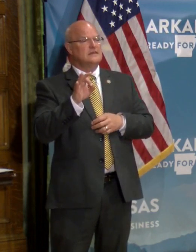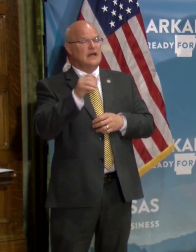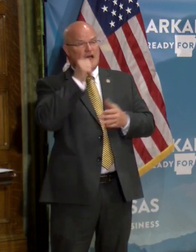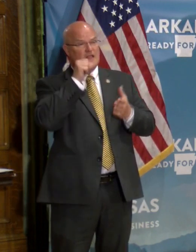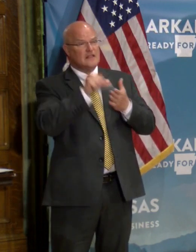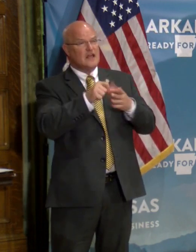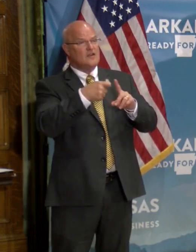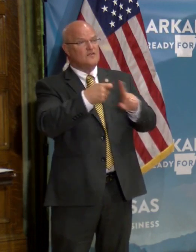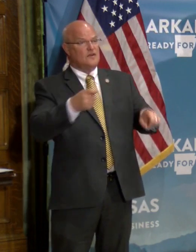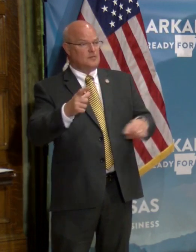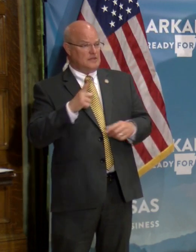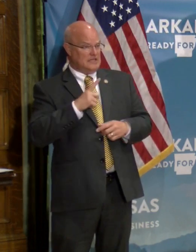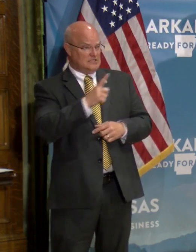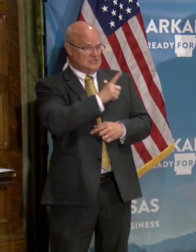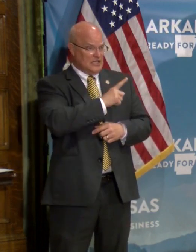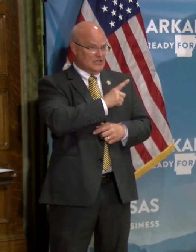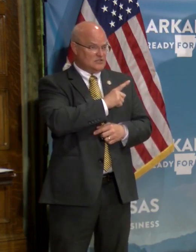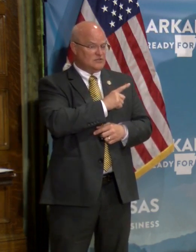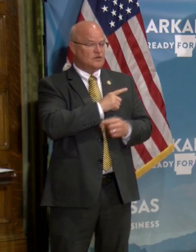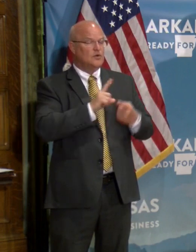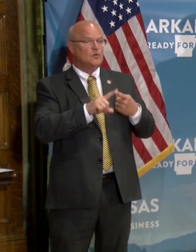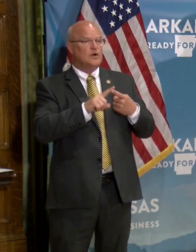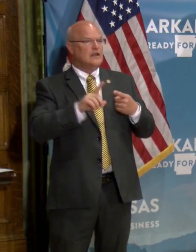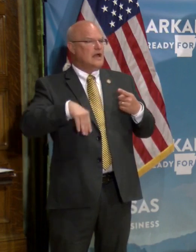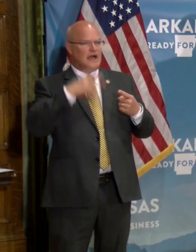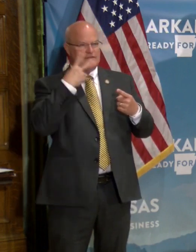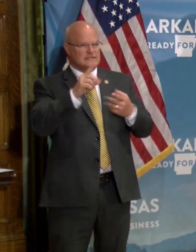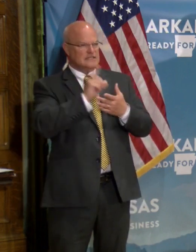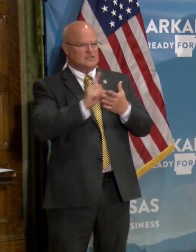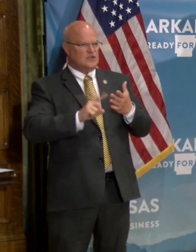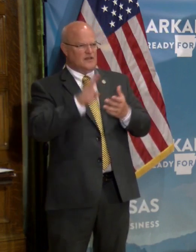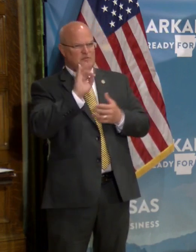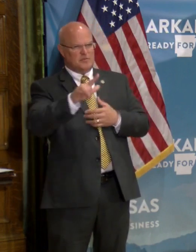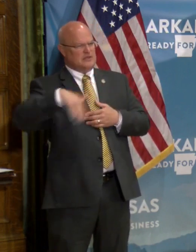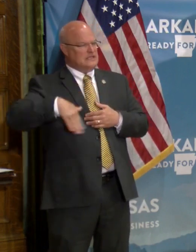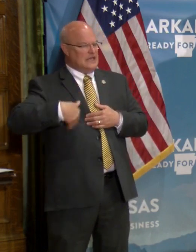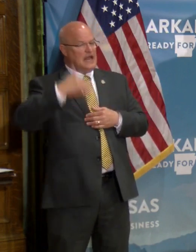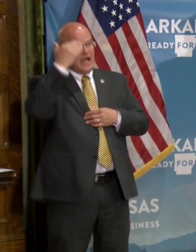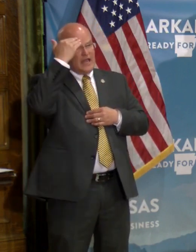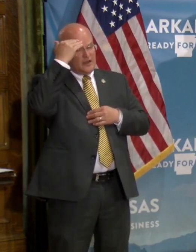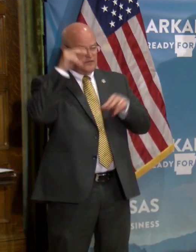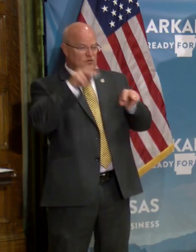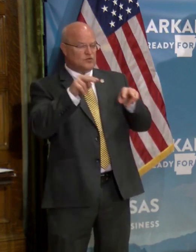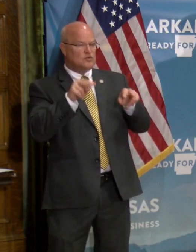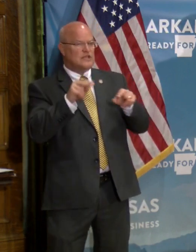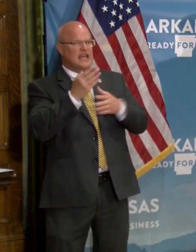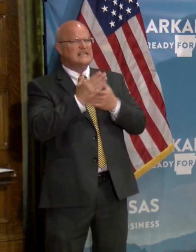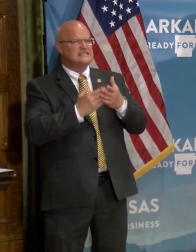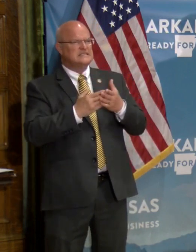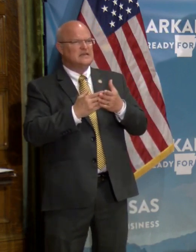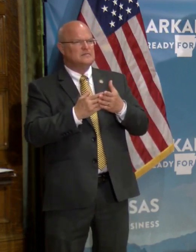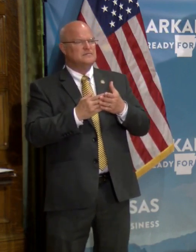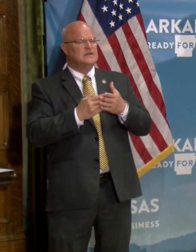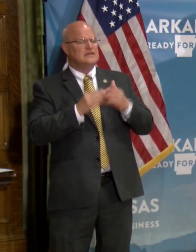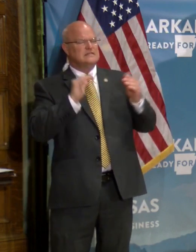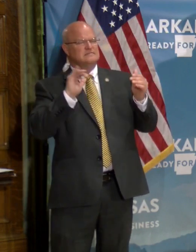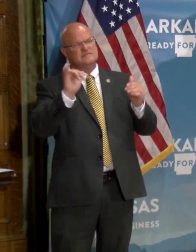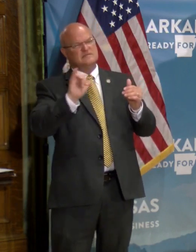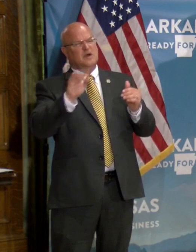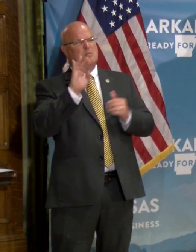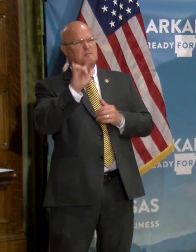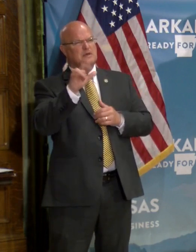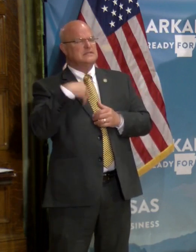the letter from the legislature, one, I haven't seen a draft bill yet. I know that they're looking at, uh, some comparable bills, but